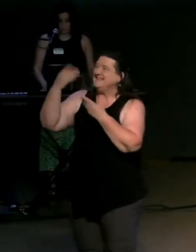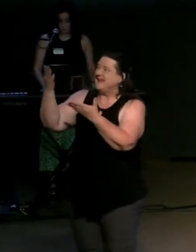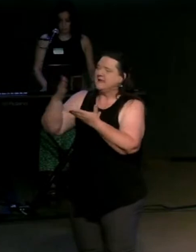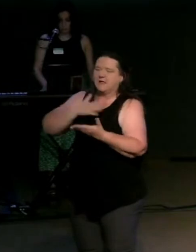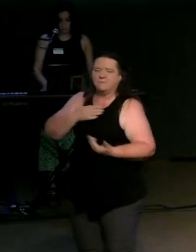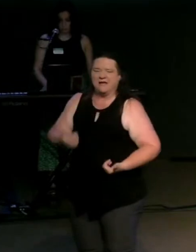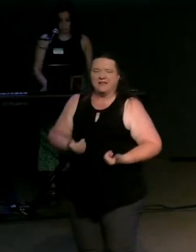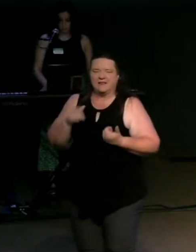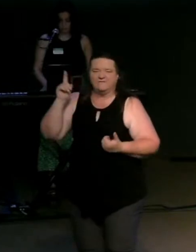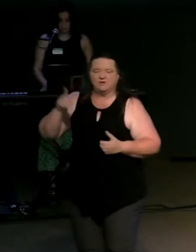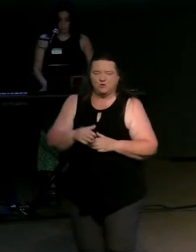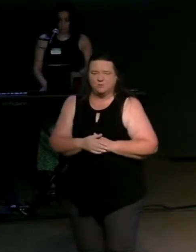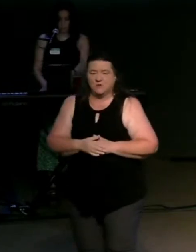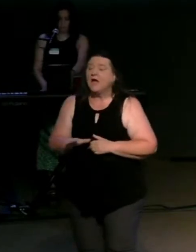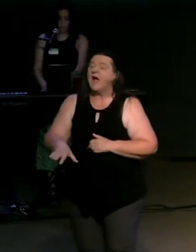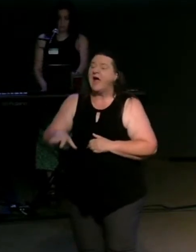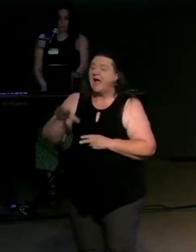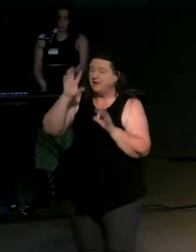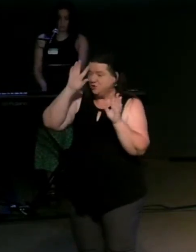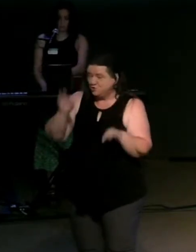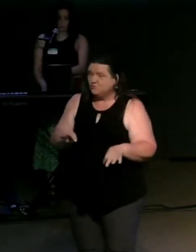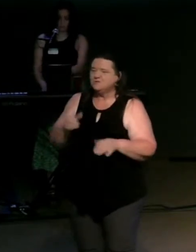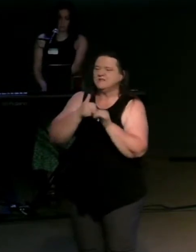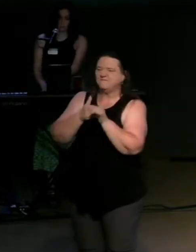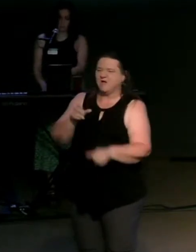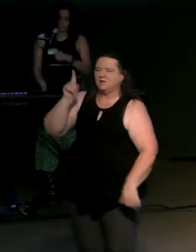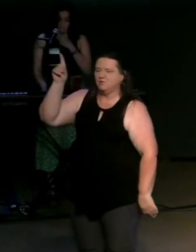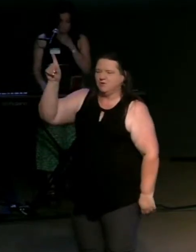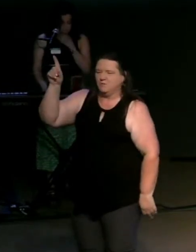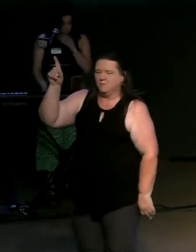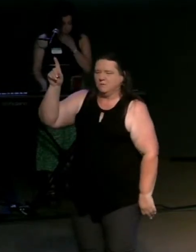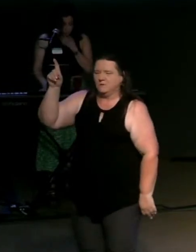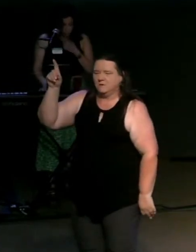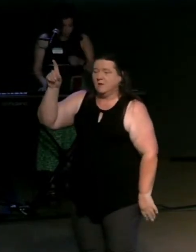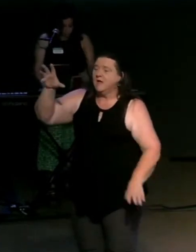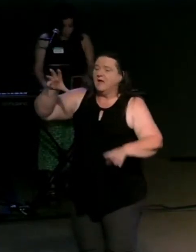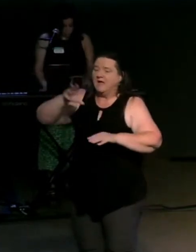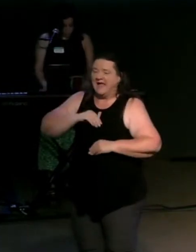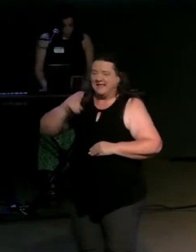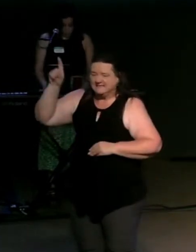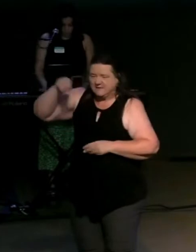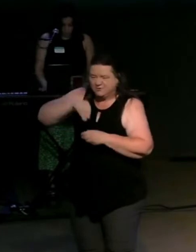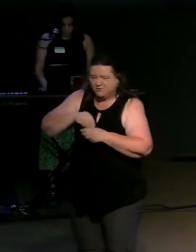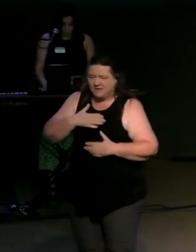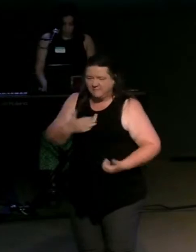i choose to follow you i accept you into my life this morning